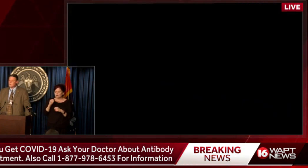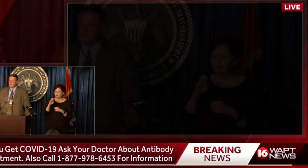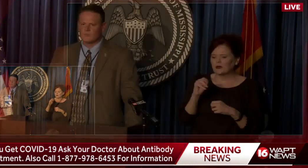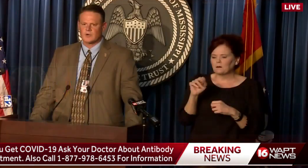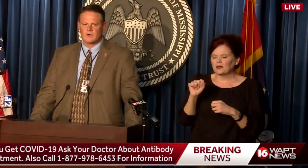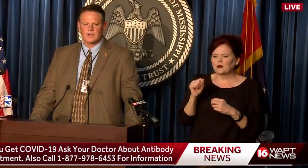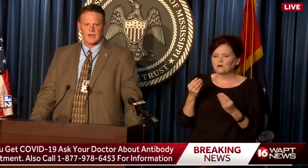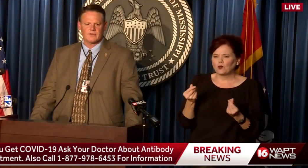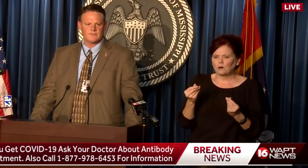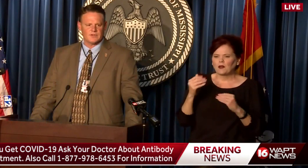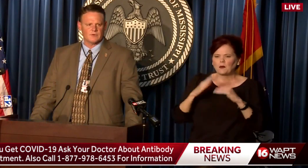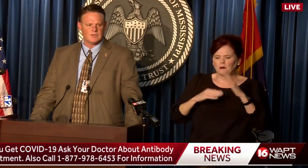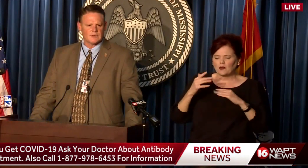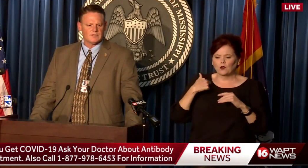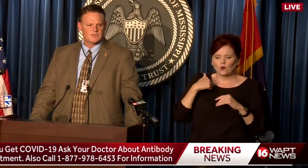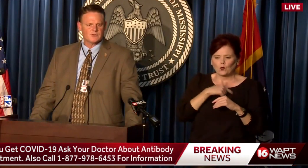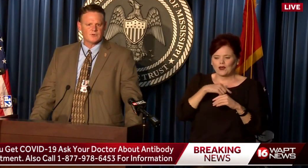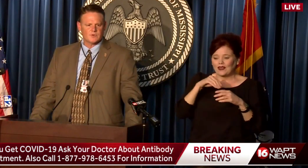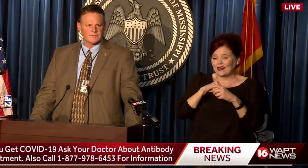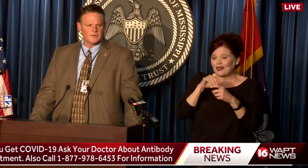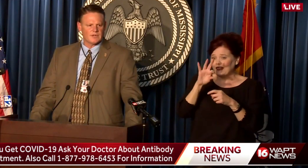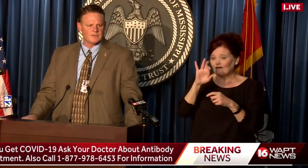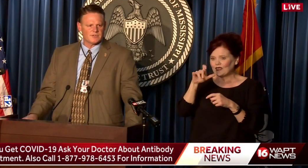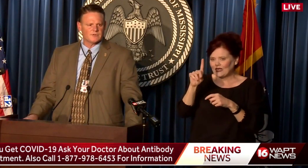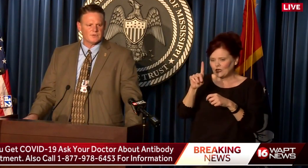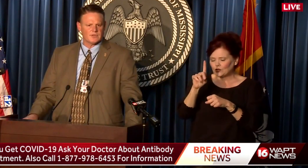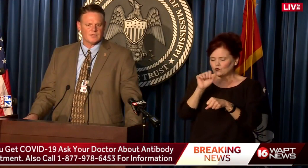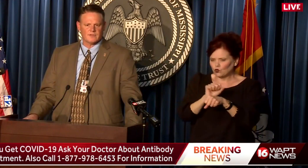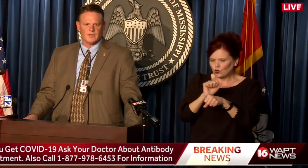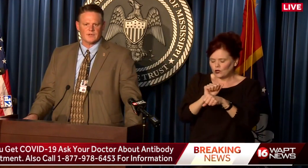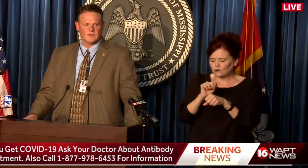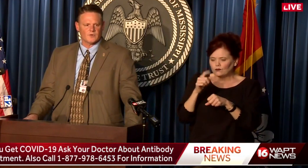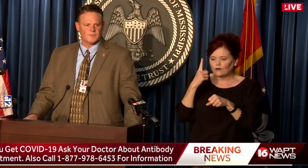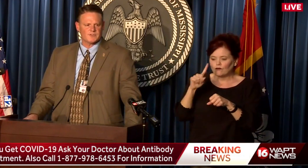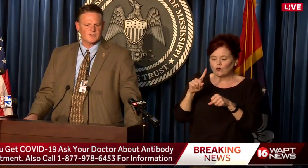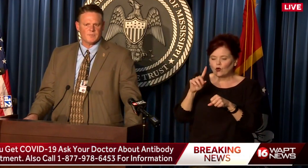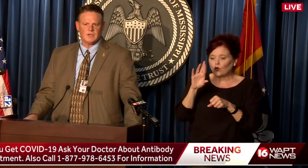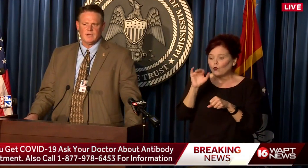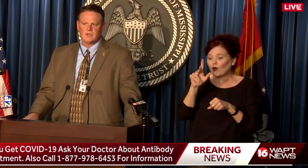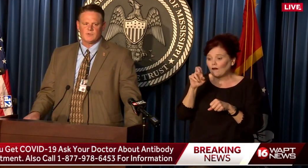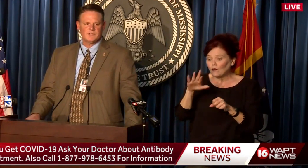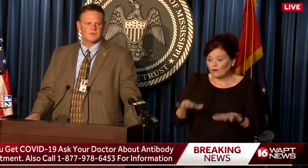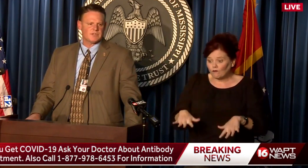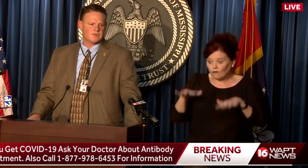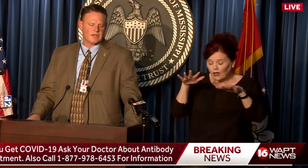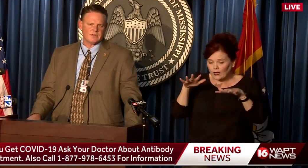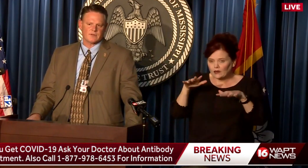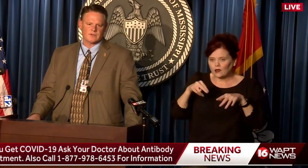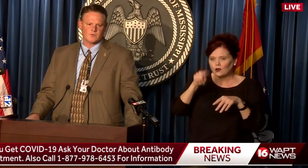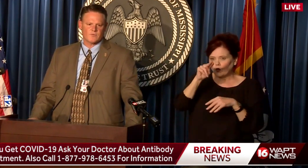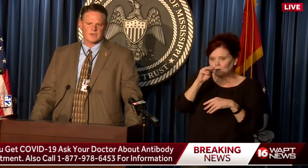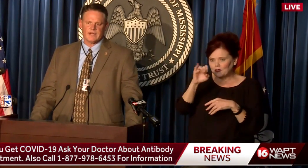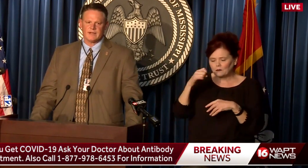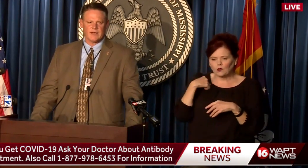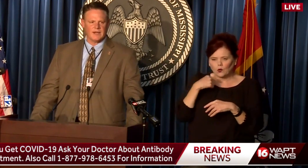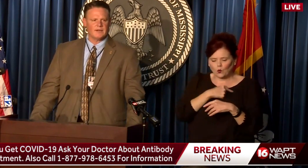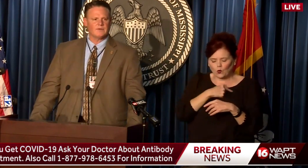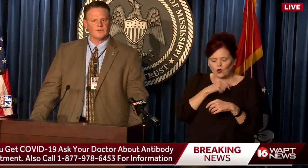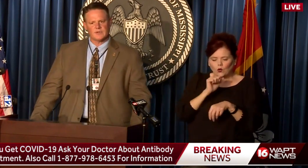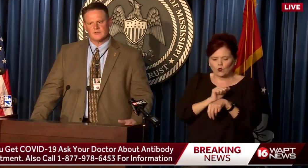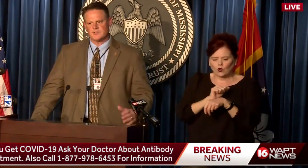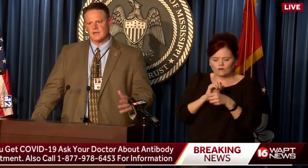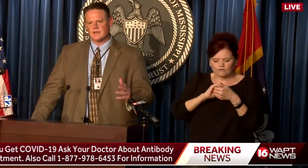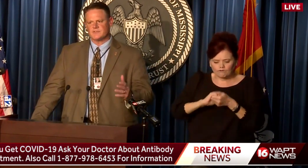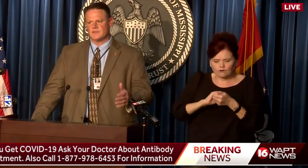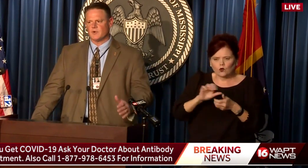property of building, and we're currently out in the field still doing river flooding, still doing the flooding in North Mississippi, and we still continue to handle those. We've worked hand-in